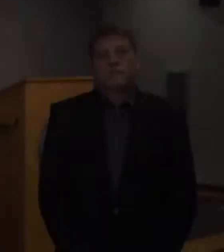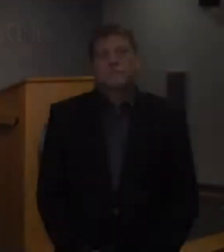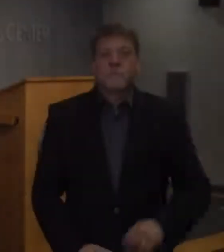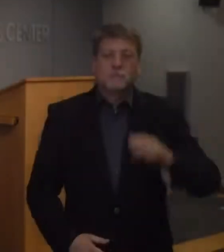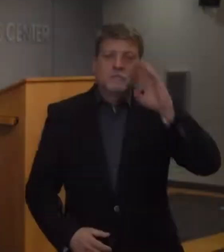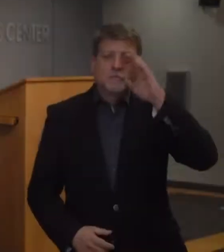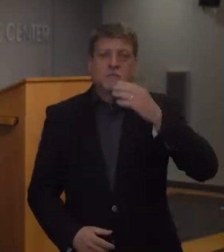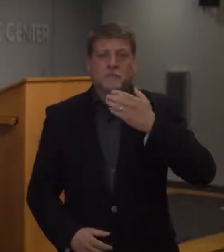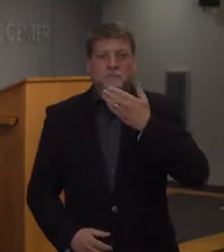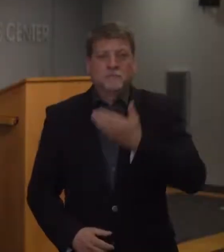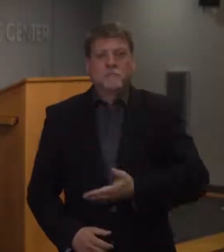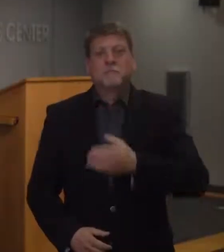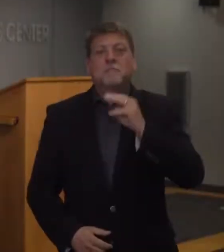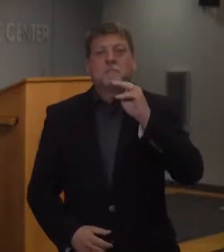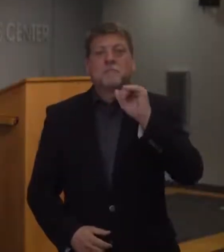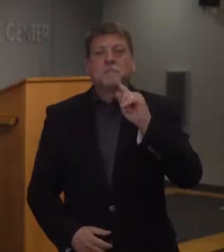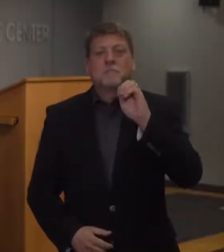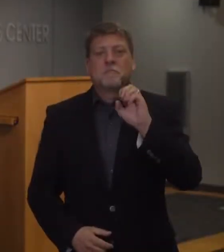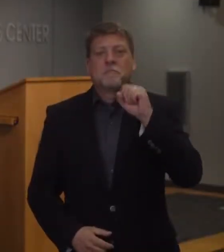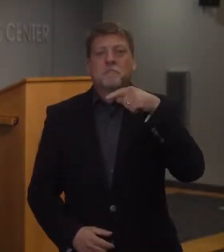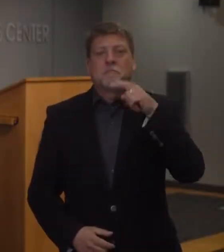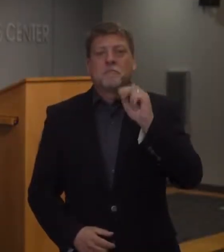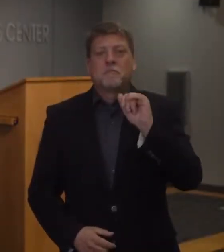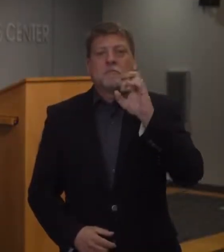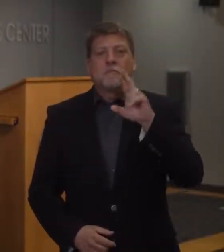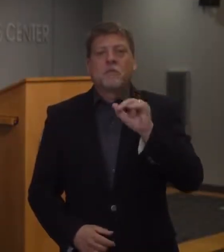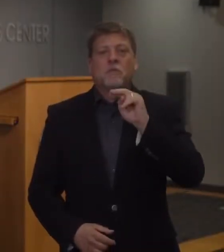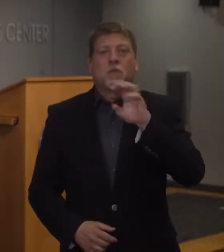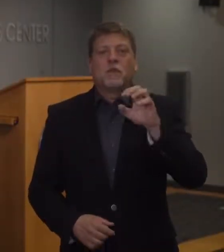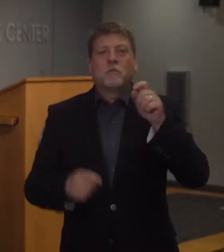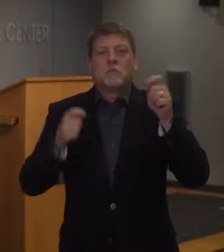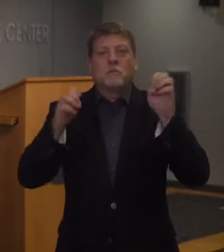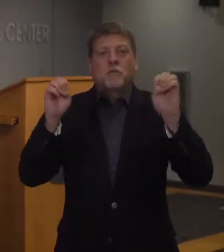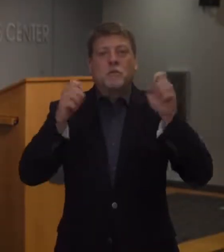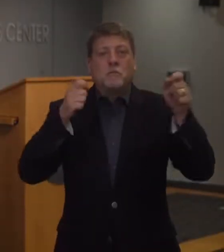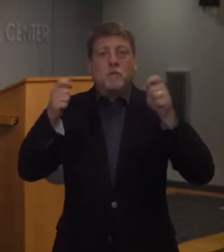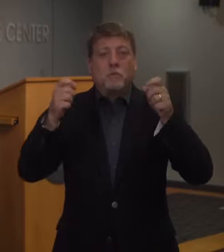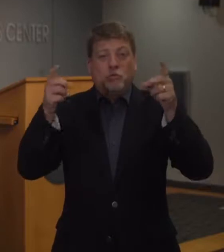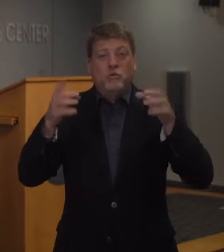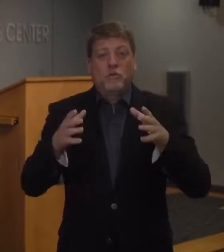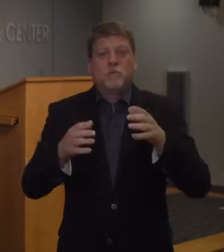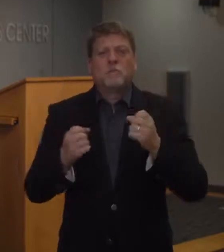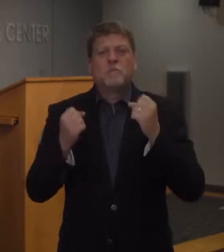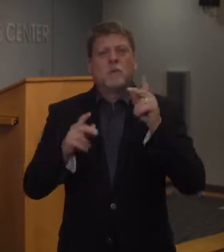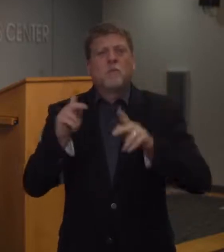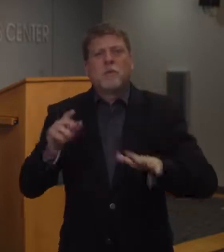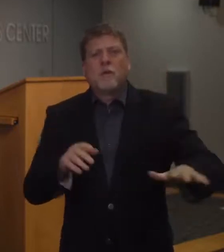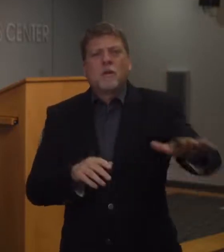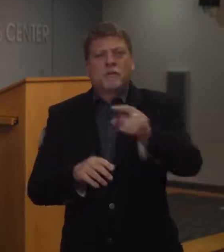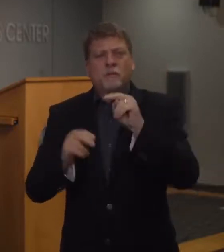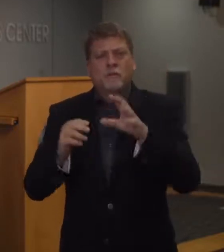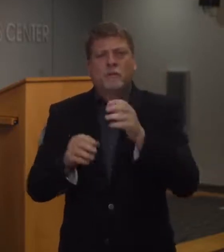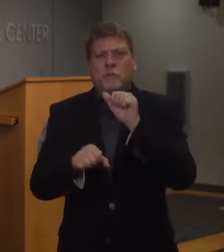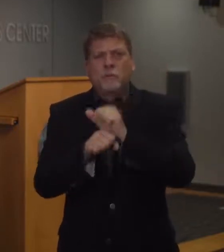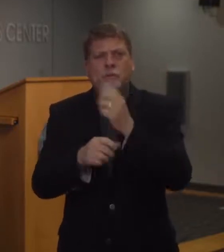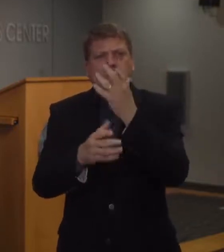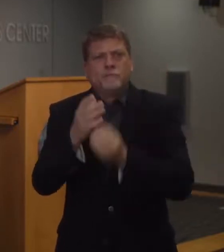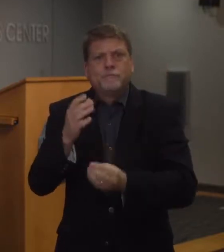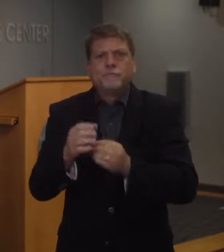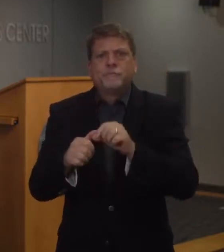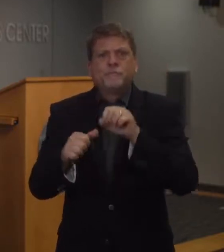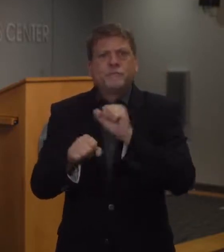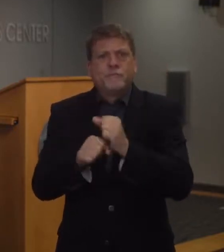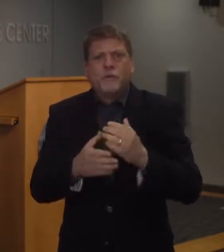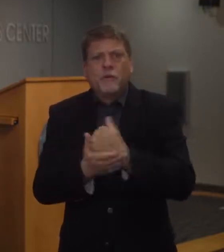Hi, I'm Mike Sprayberry, North Carolina's Emergency Management Director. Many North Carolinians have lost work and lost